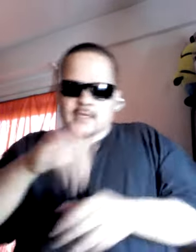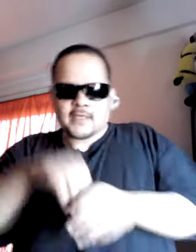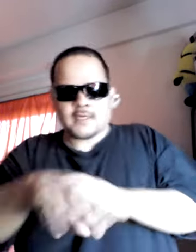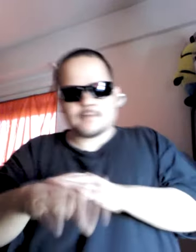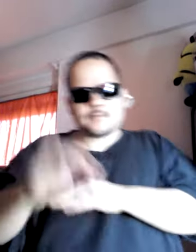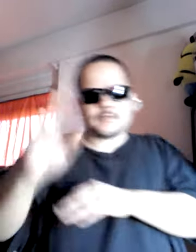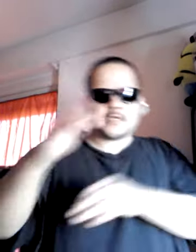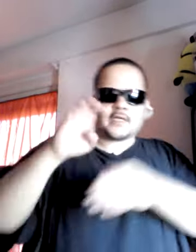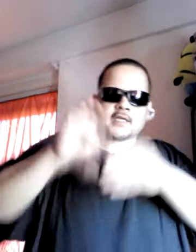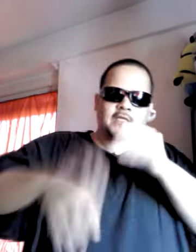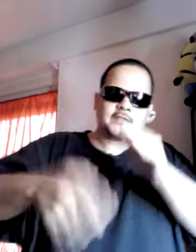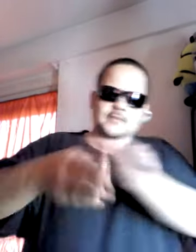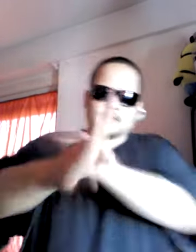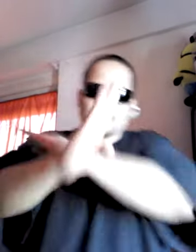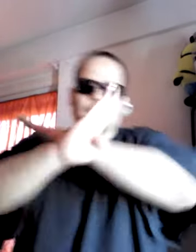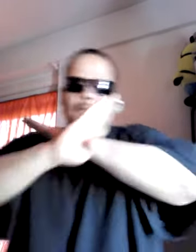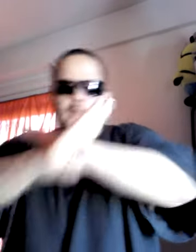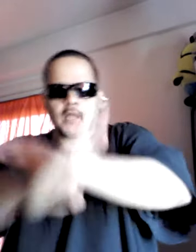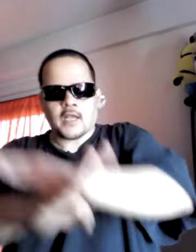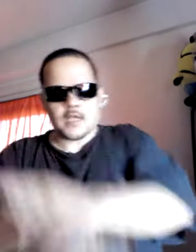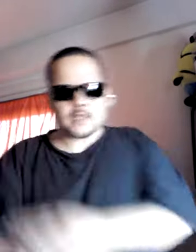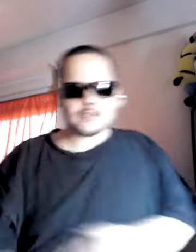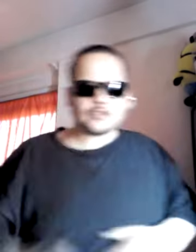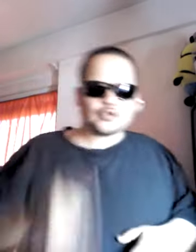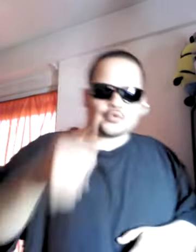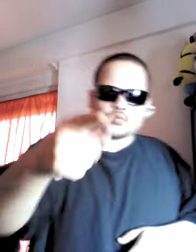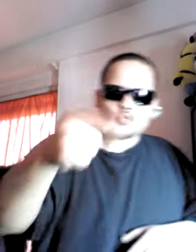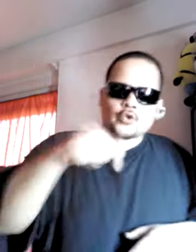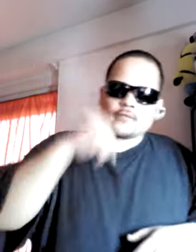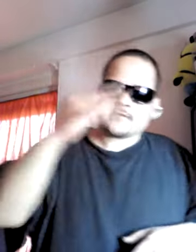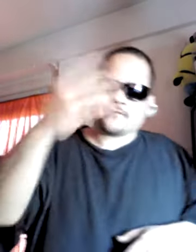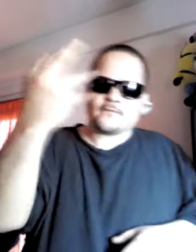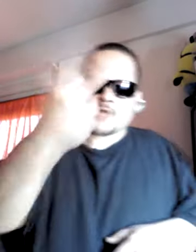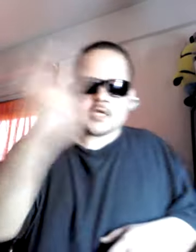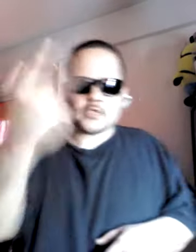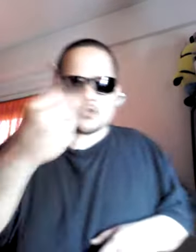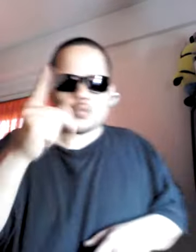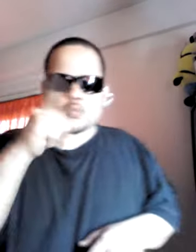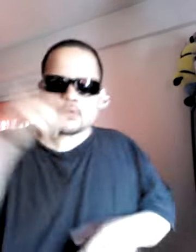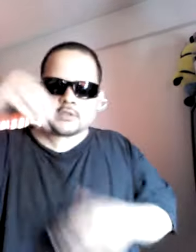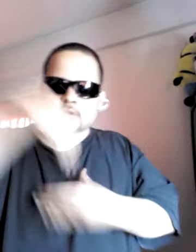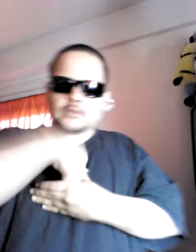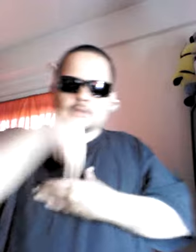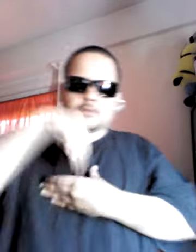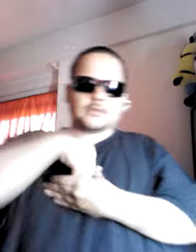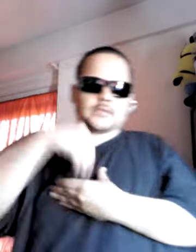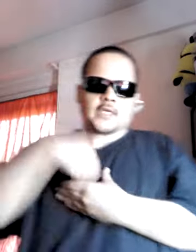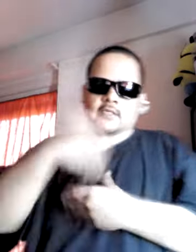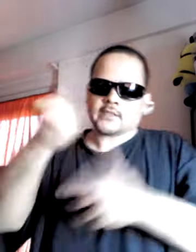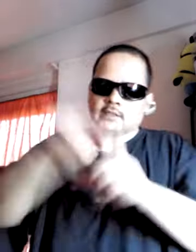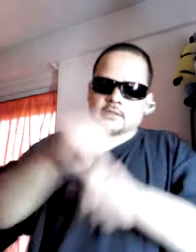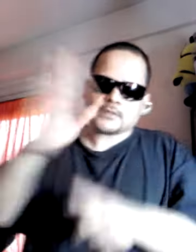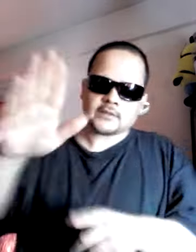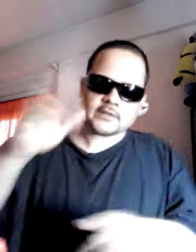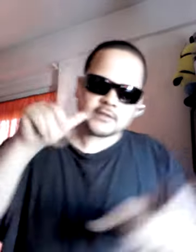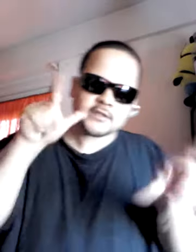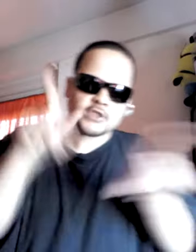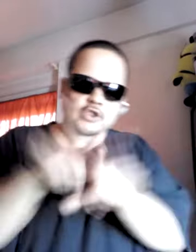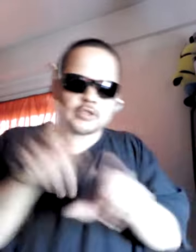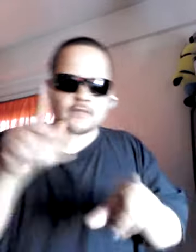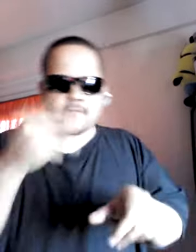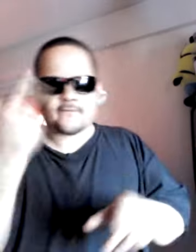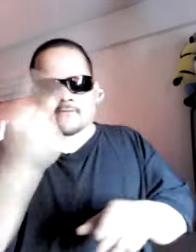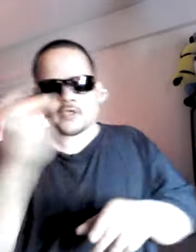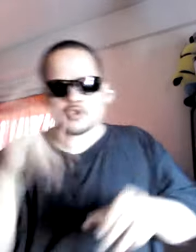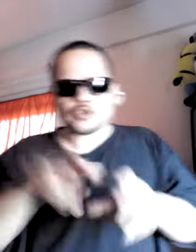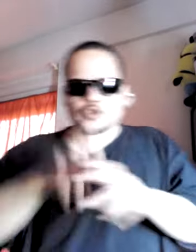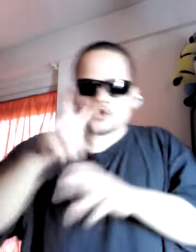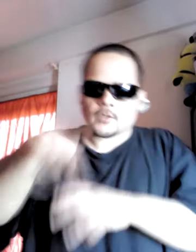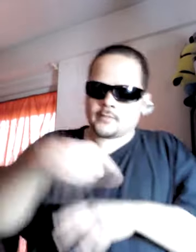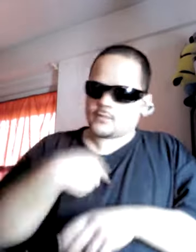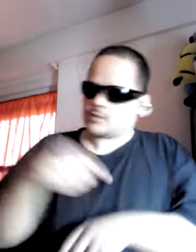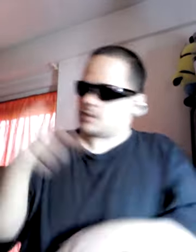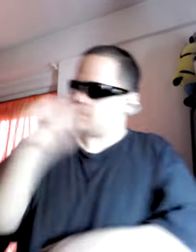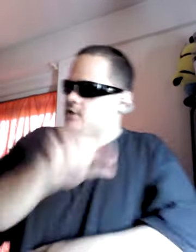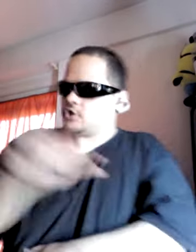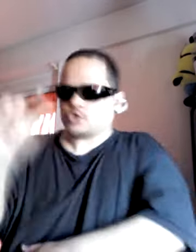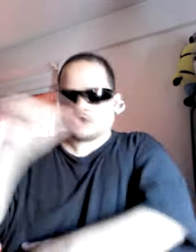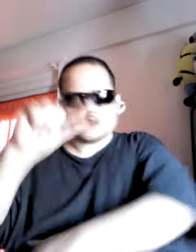the block, don't give a fuck who's inside It's little sis, got the fuckin' slug, so I jumps in the G-Rod Feelin' cold